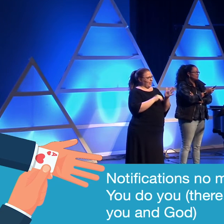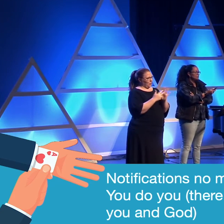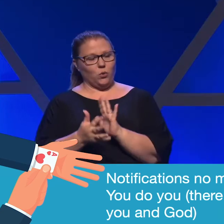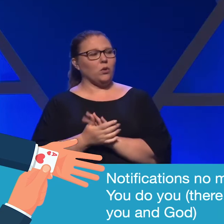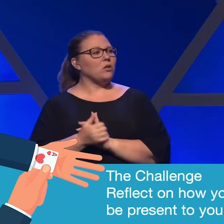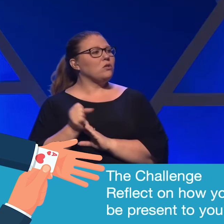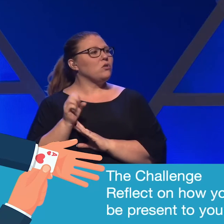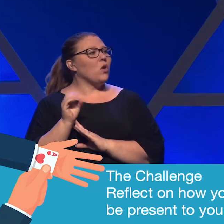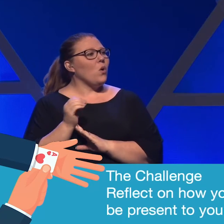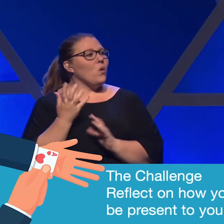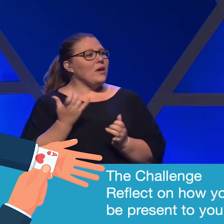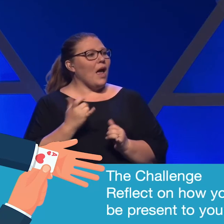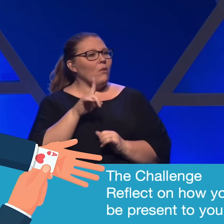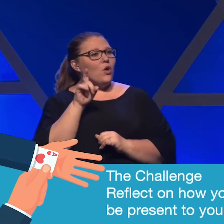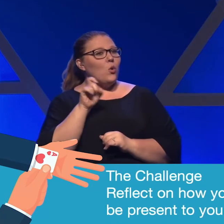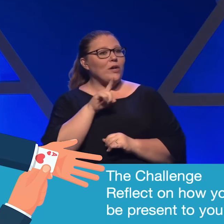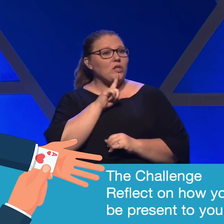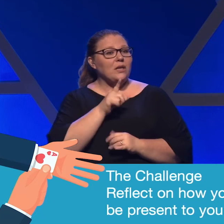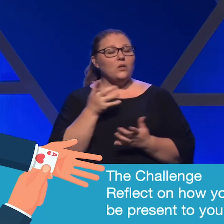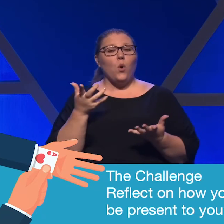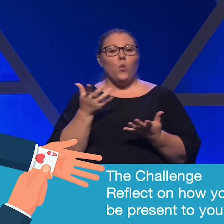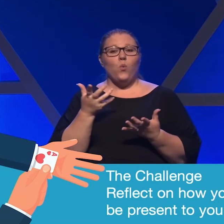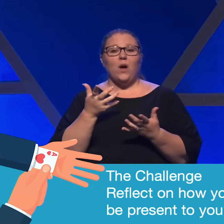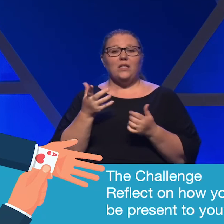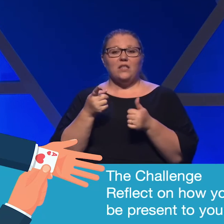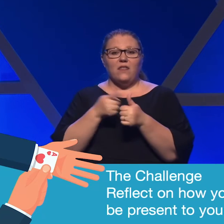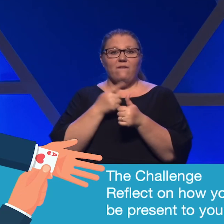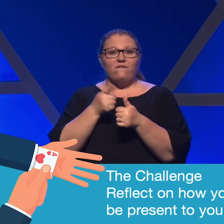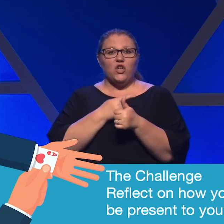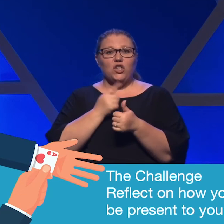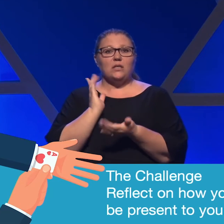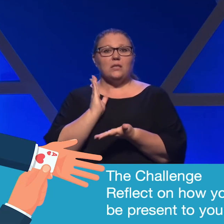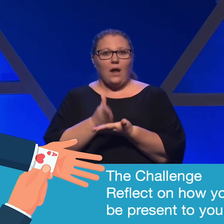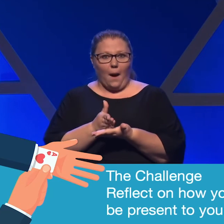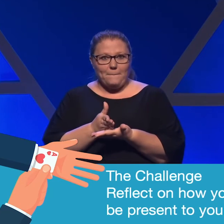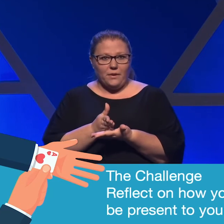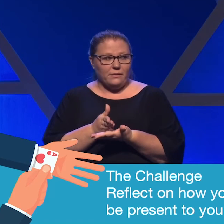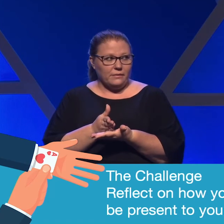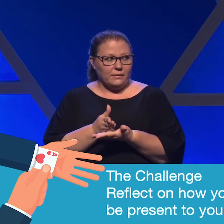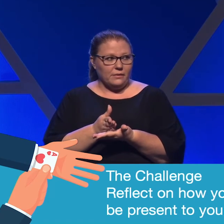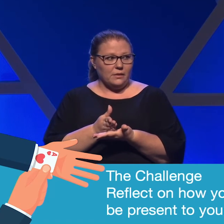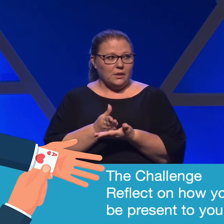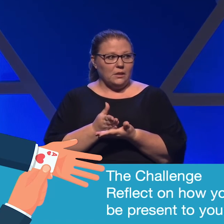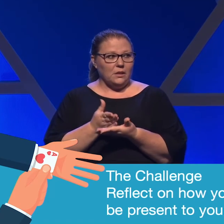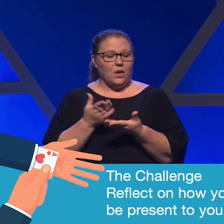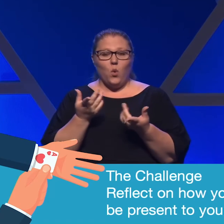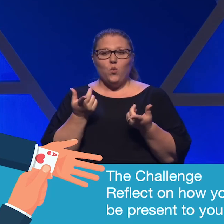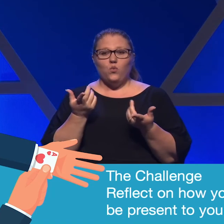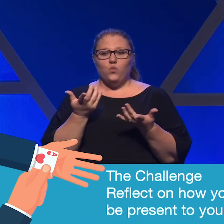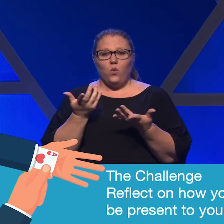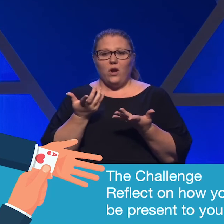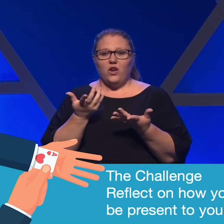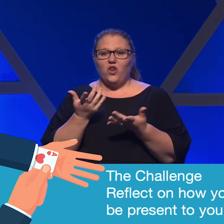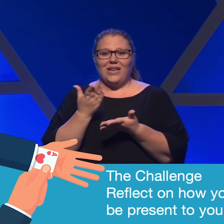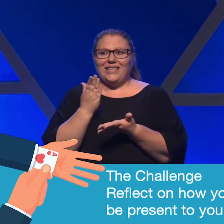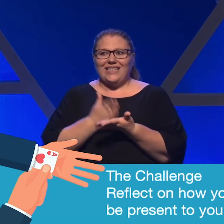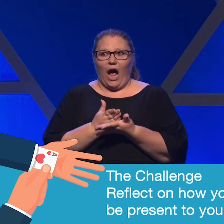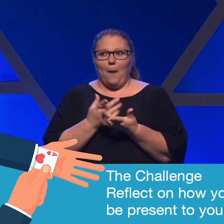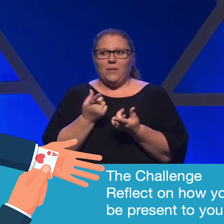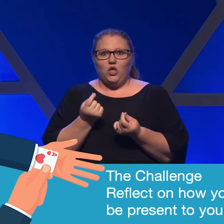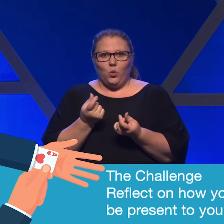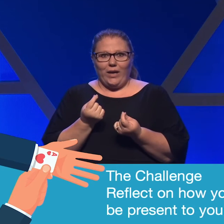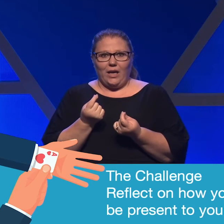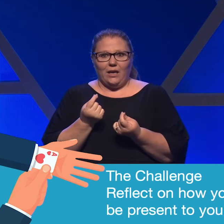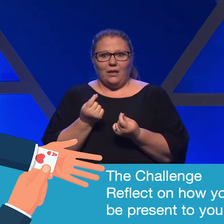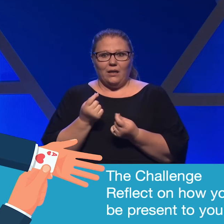So now the question is, what's your first stop? What are you going to stop doing in